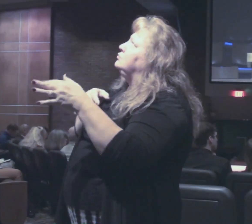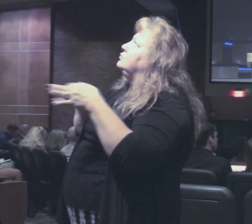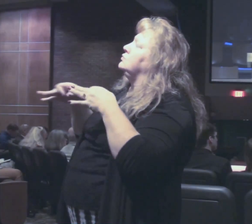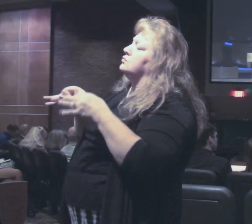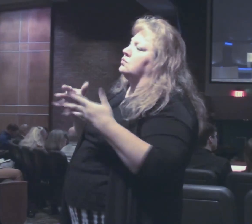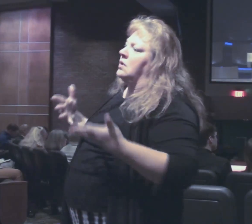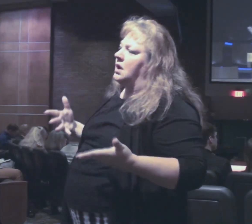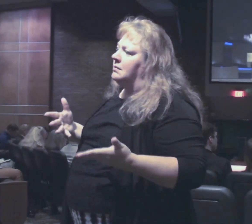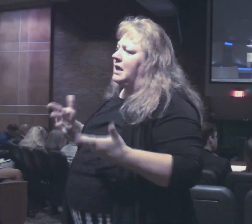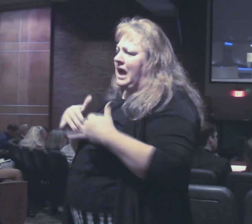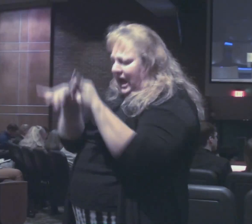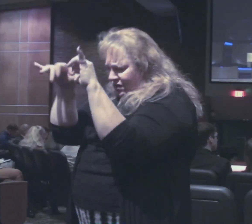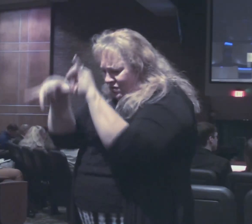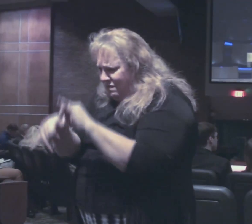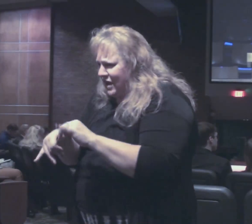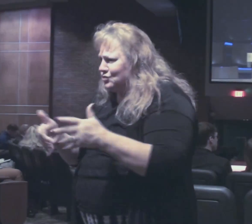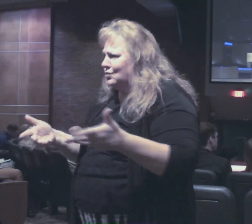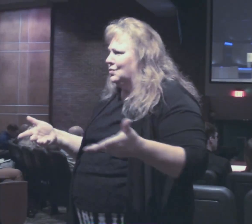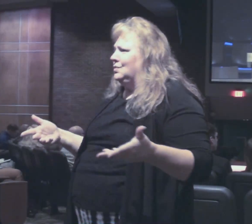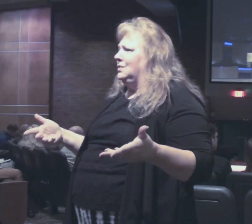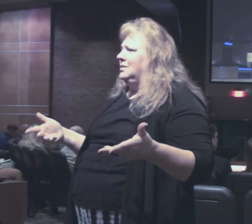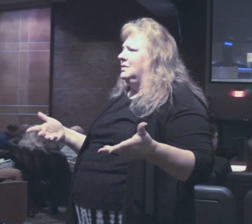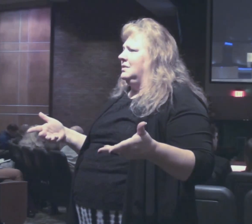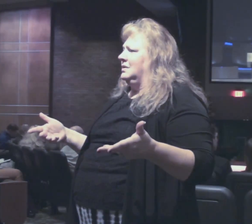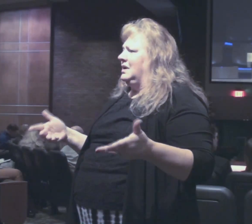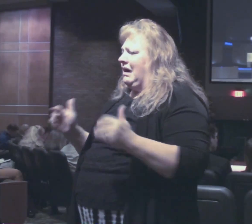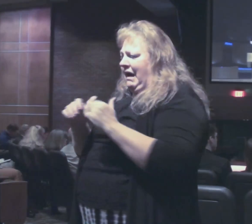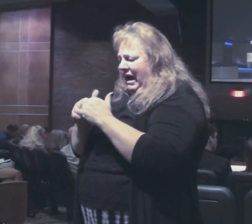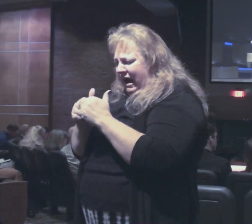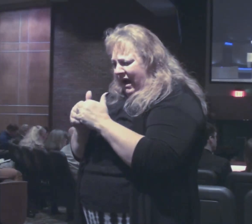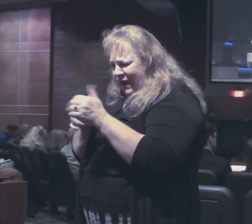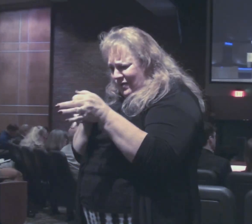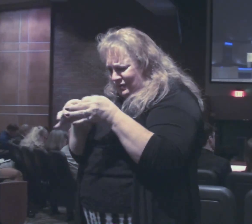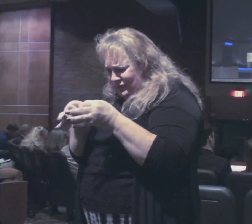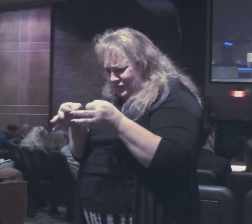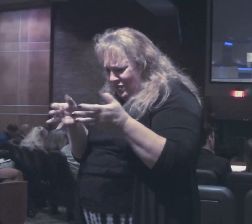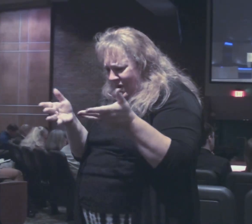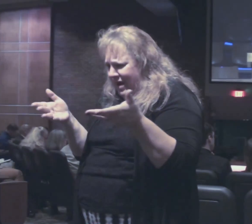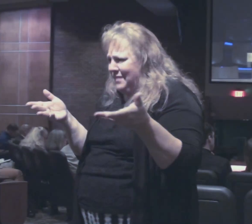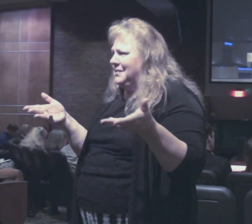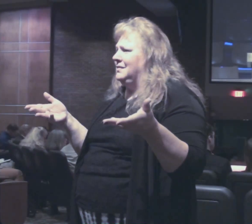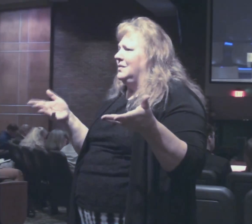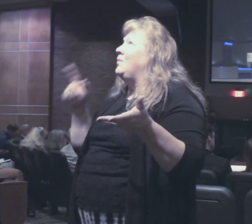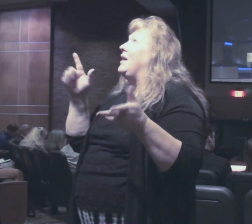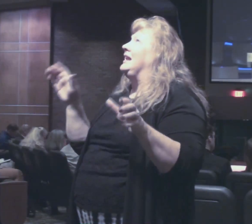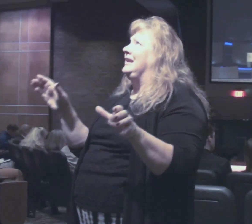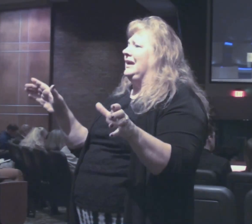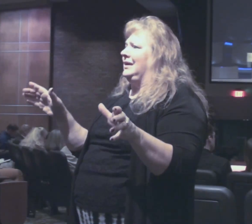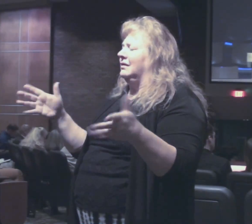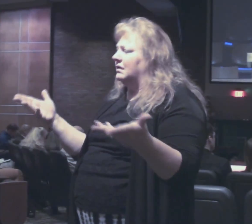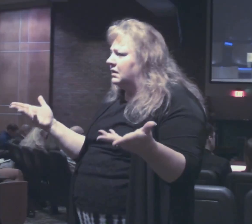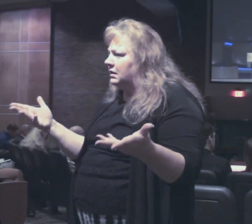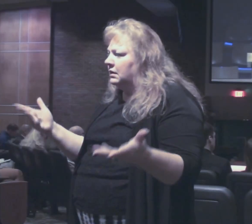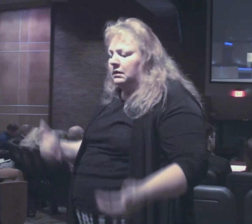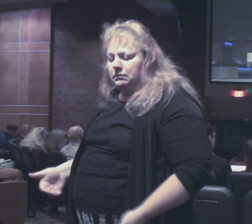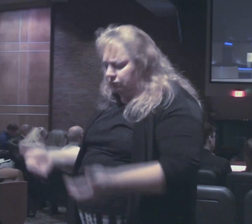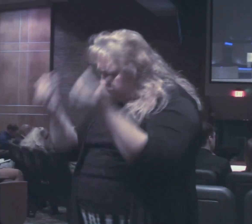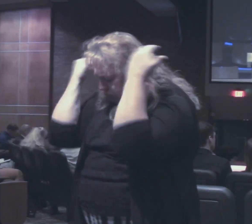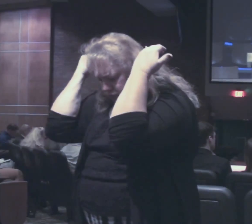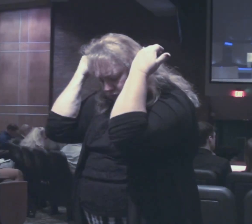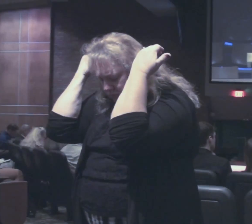how do you measure it how do you describe it it's overwhelming